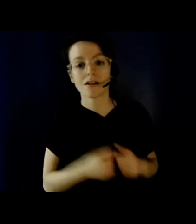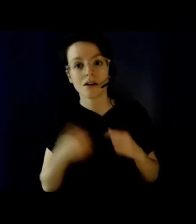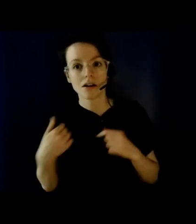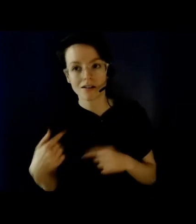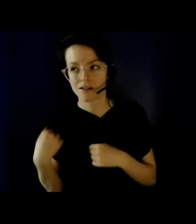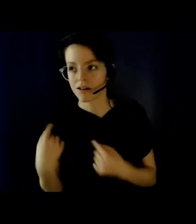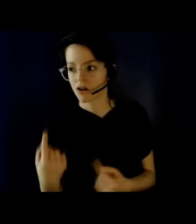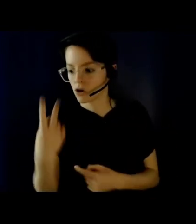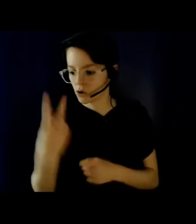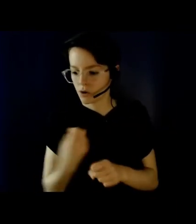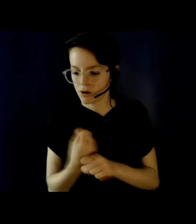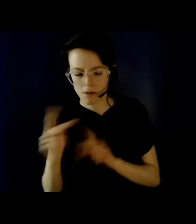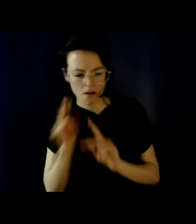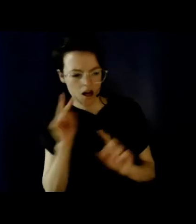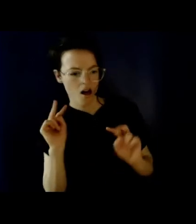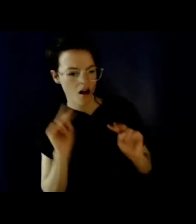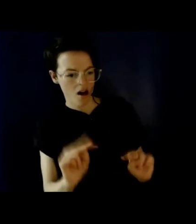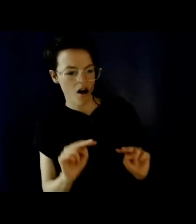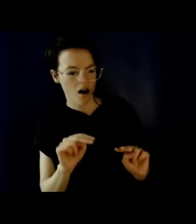said, wow, what a mess.